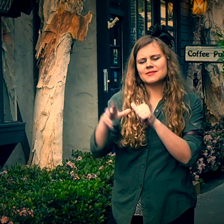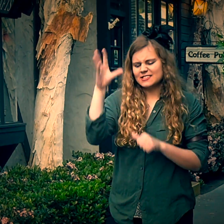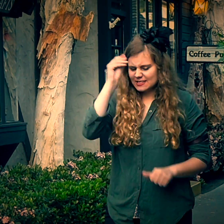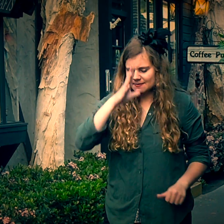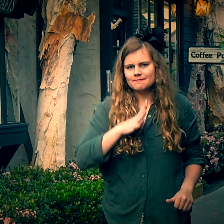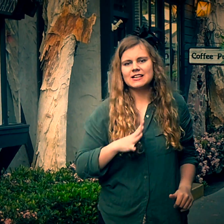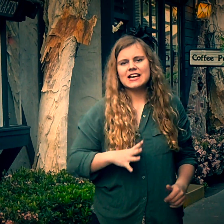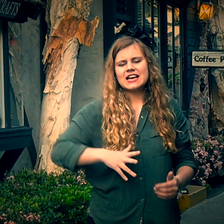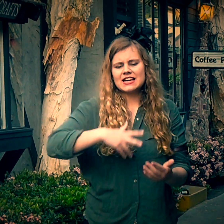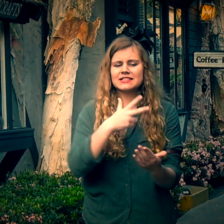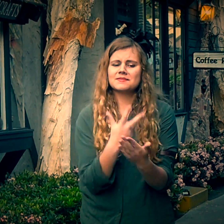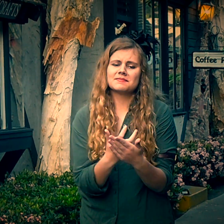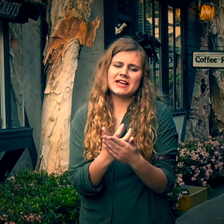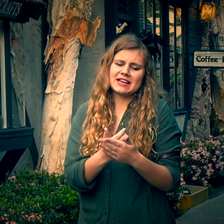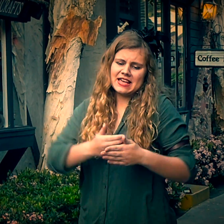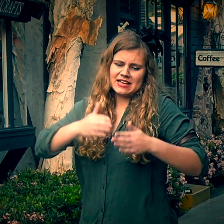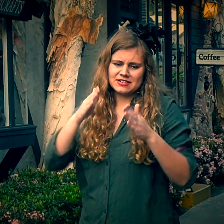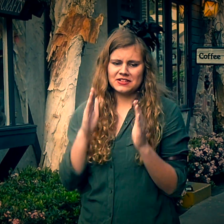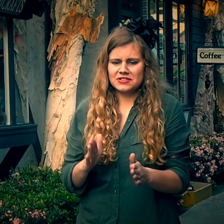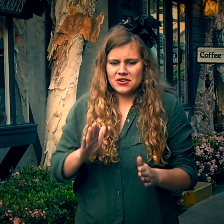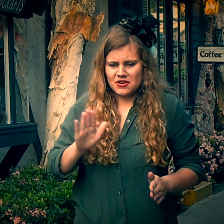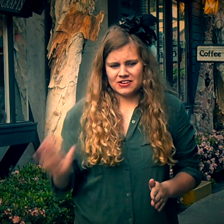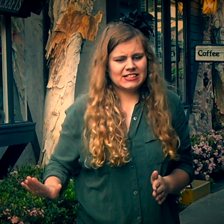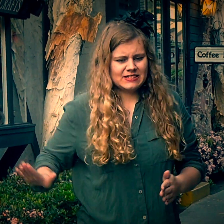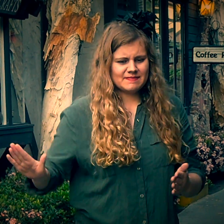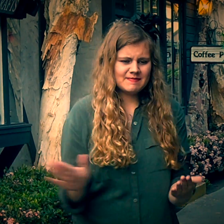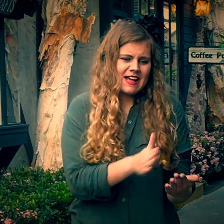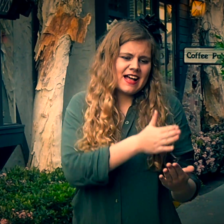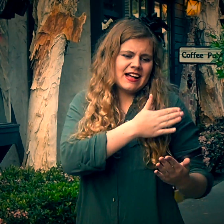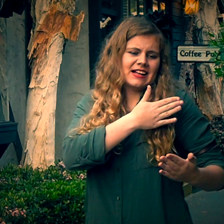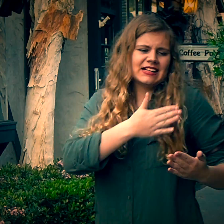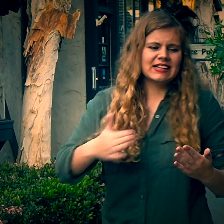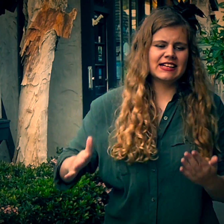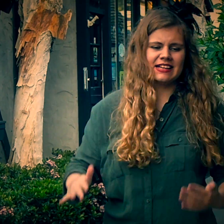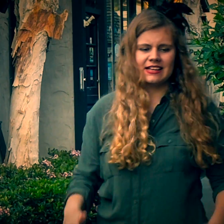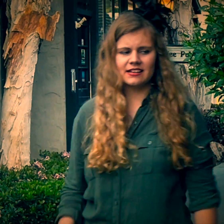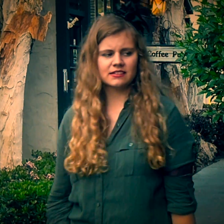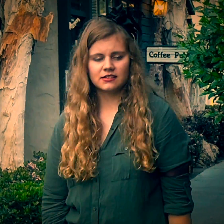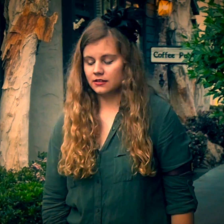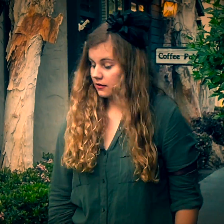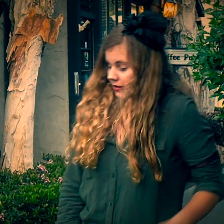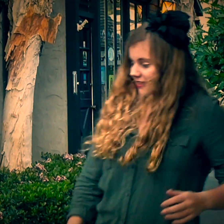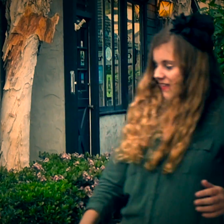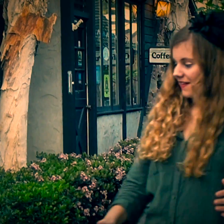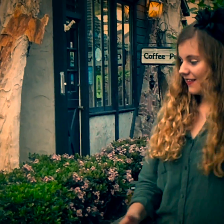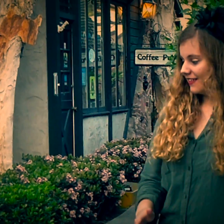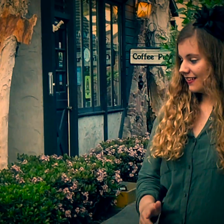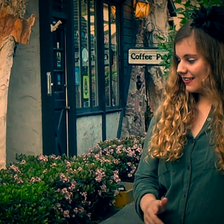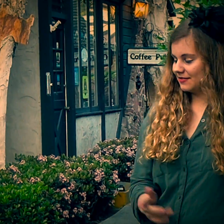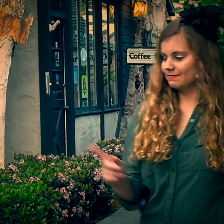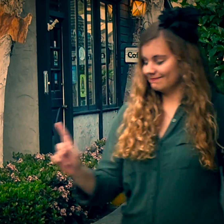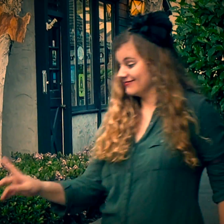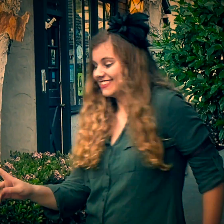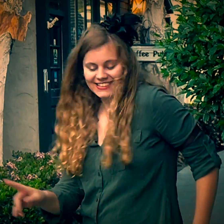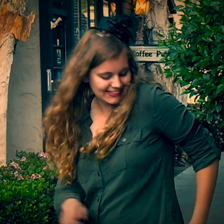the man The pen and the rock, his melody The words exchanged and far